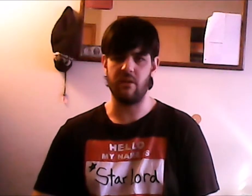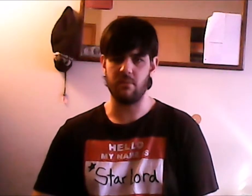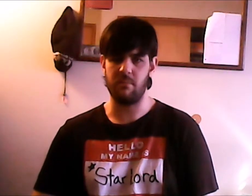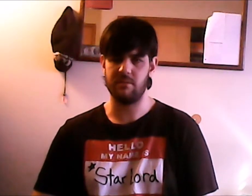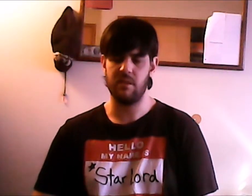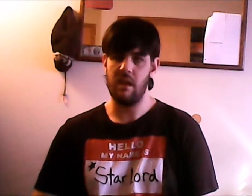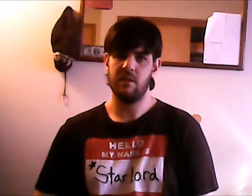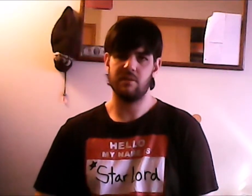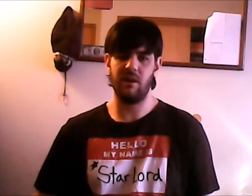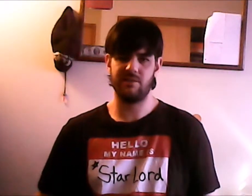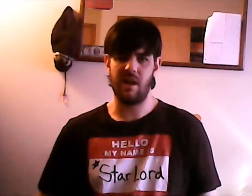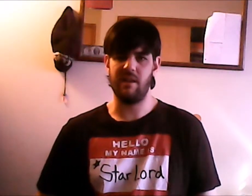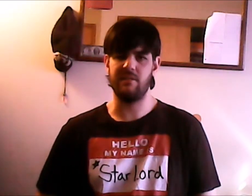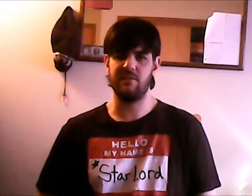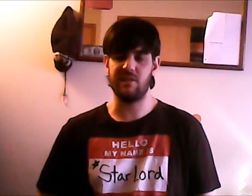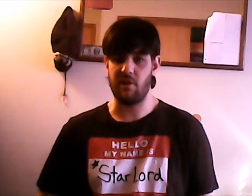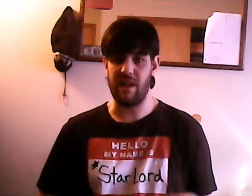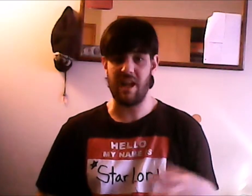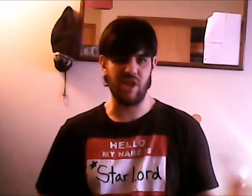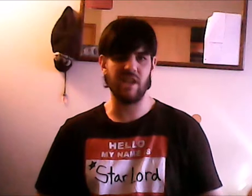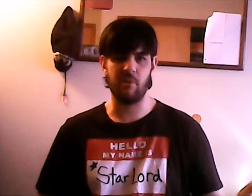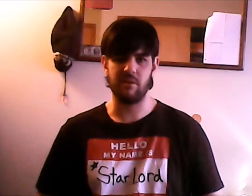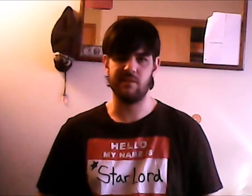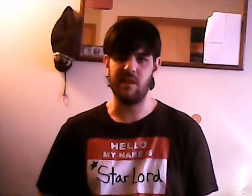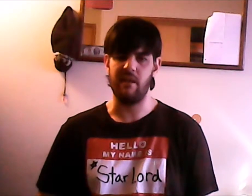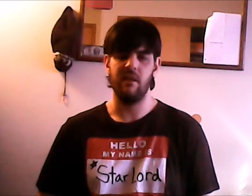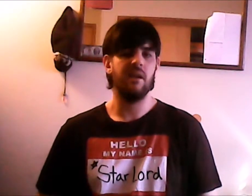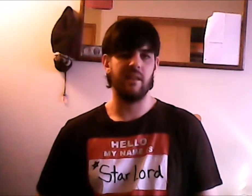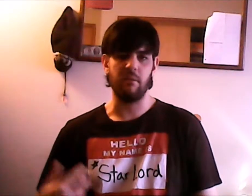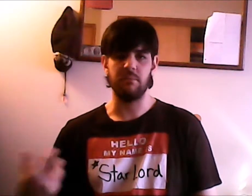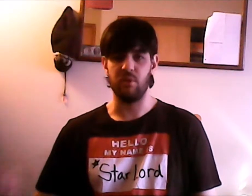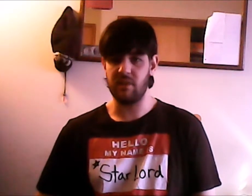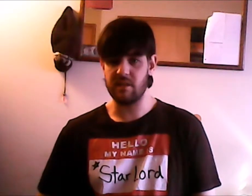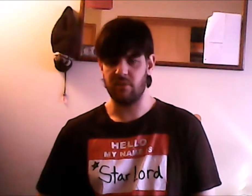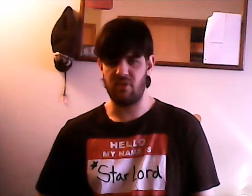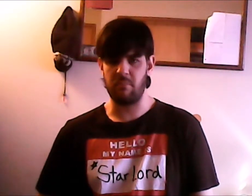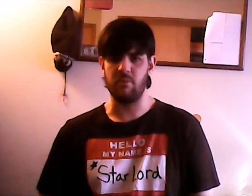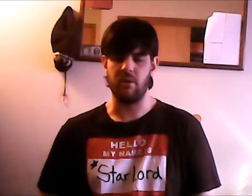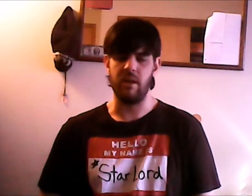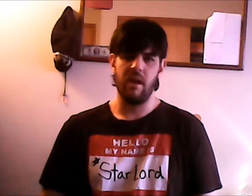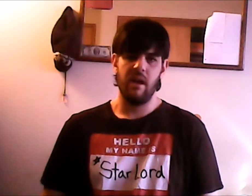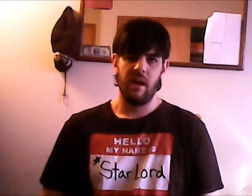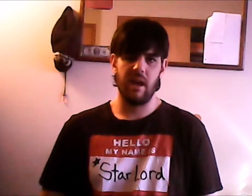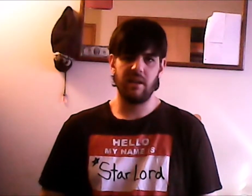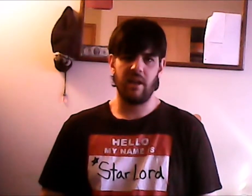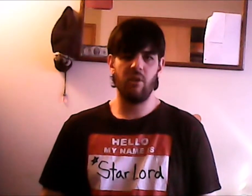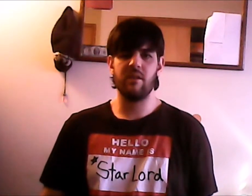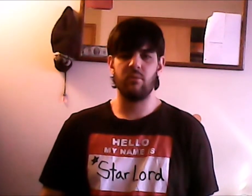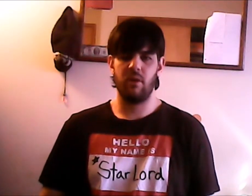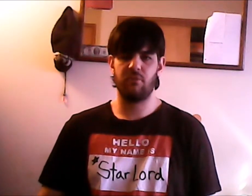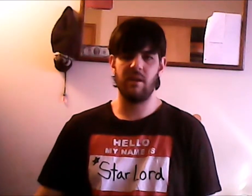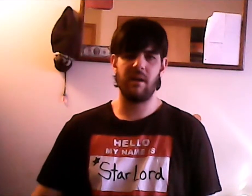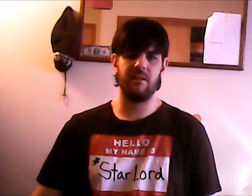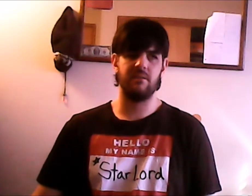cover a month so I decided since I already had January set that I would put this for February and I know that a friend of mine